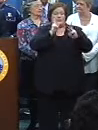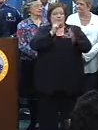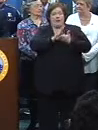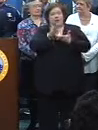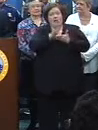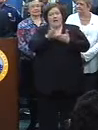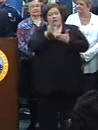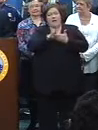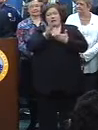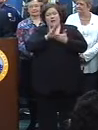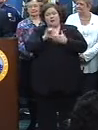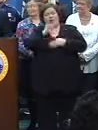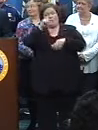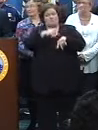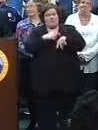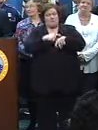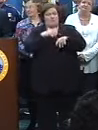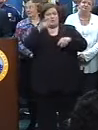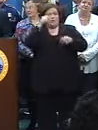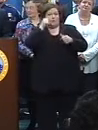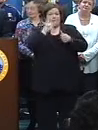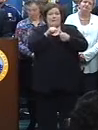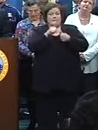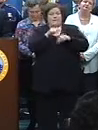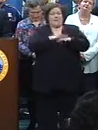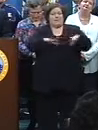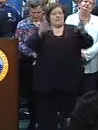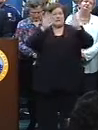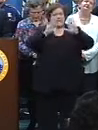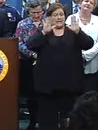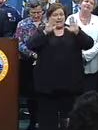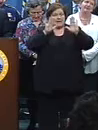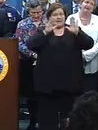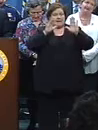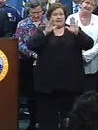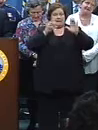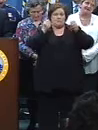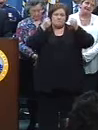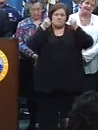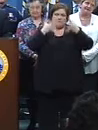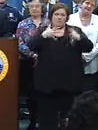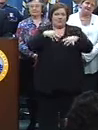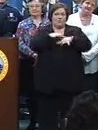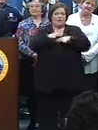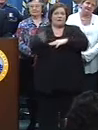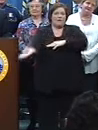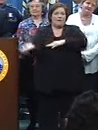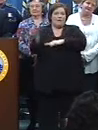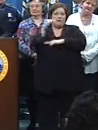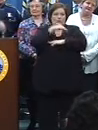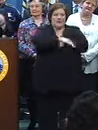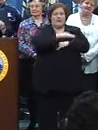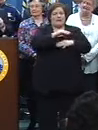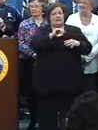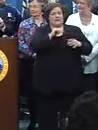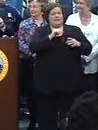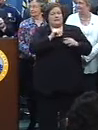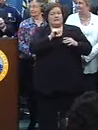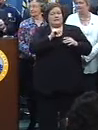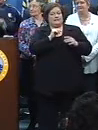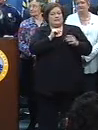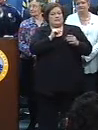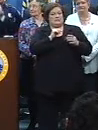around the clock. So as you may recall, Sunday was a marathon day. It was a long day. And it didn't start